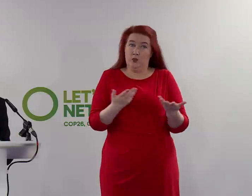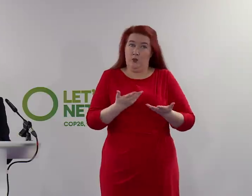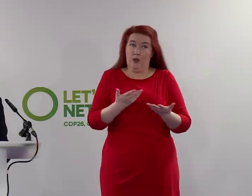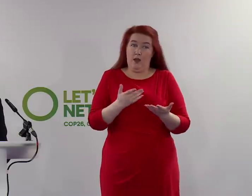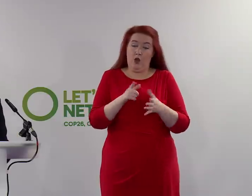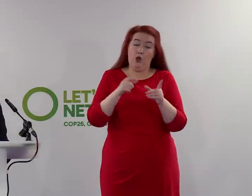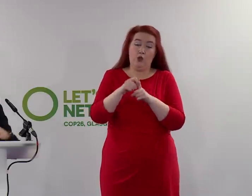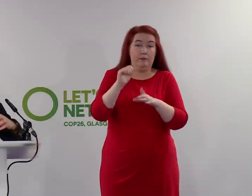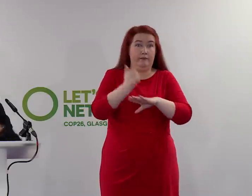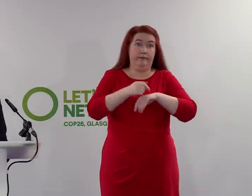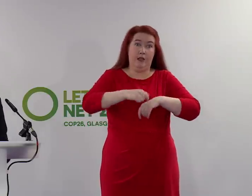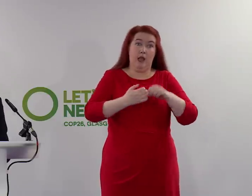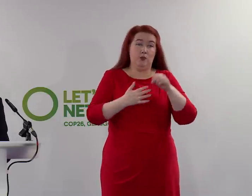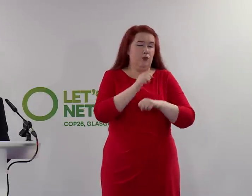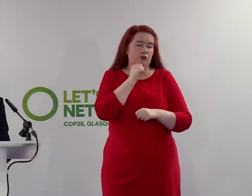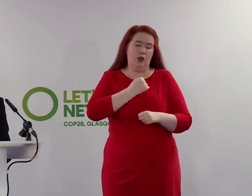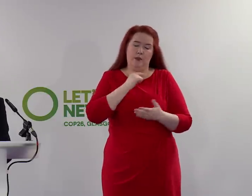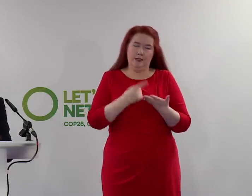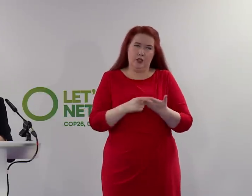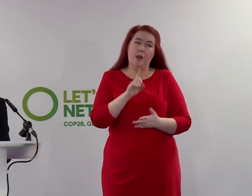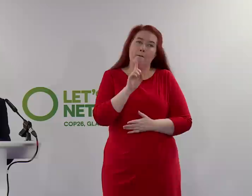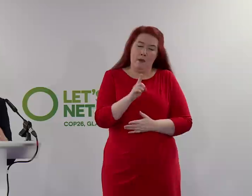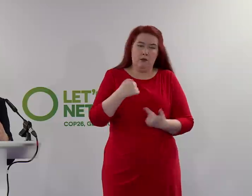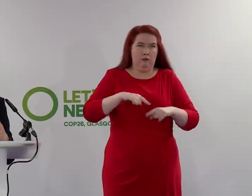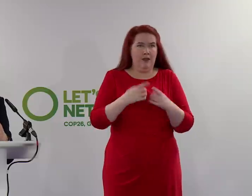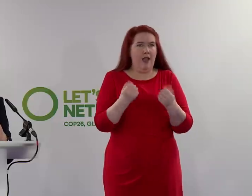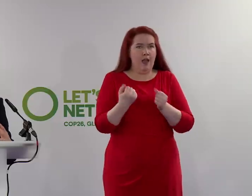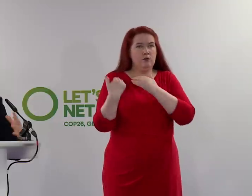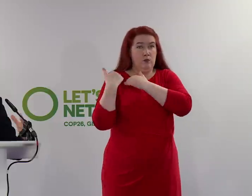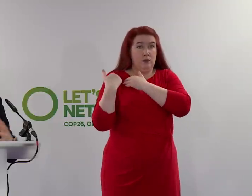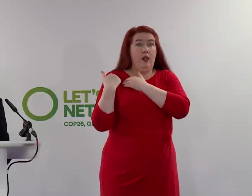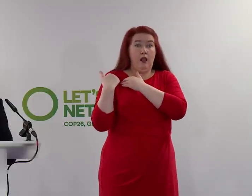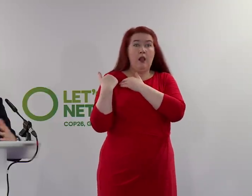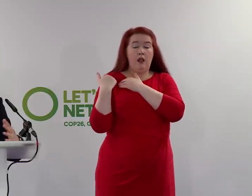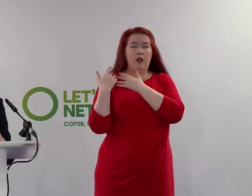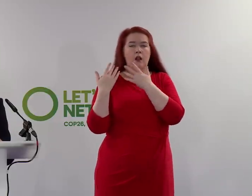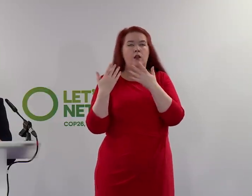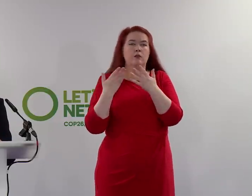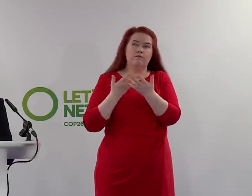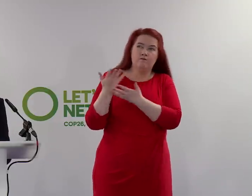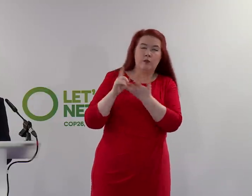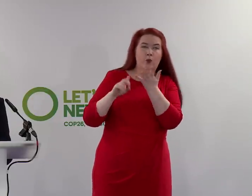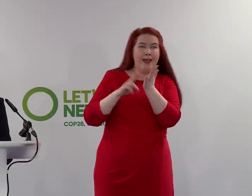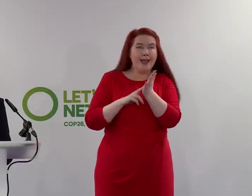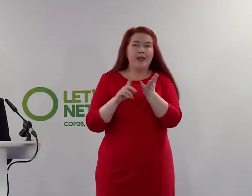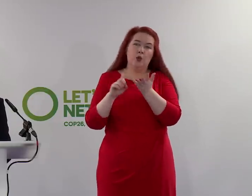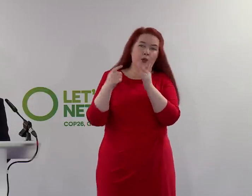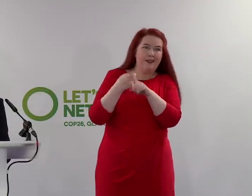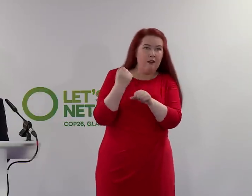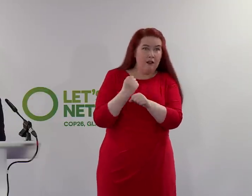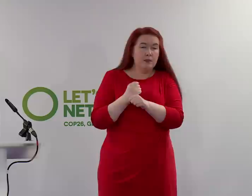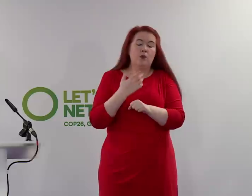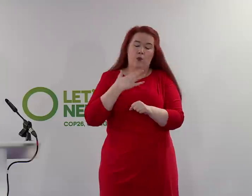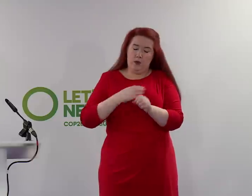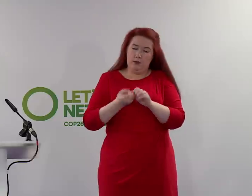was situated. We have a responsibility, though, working with the UN, UK Government and other partners to make sure that it is a